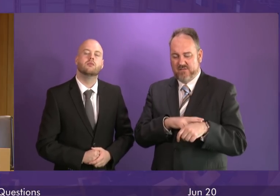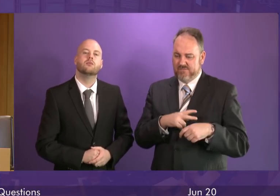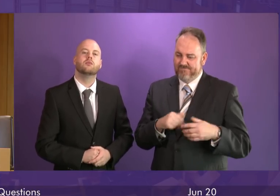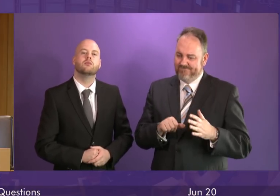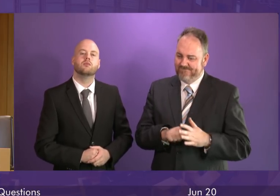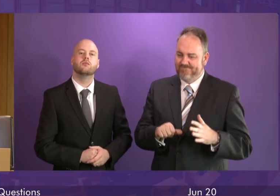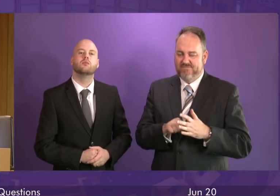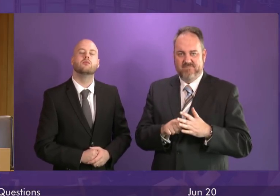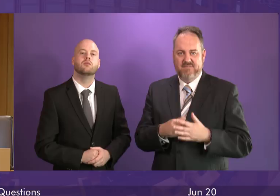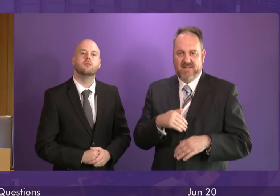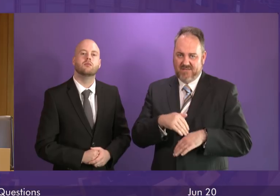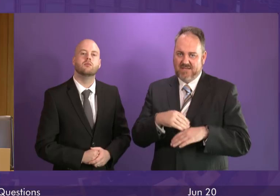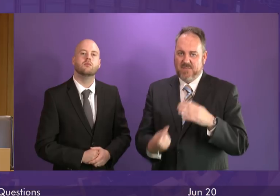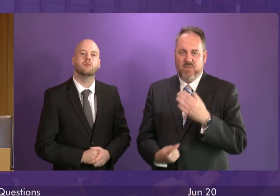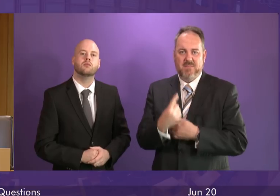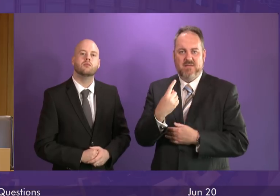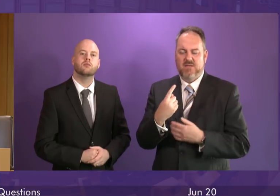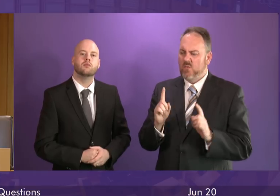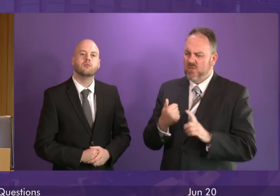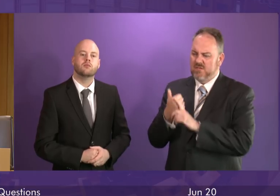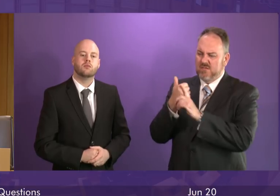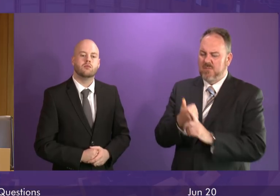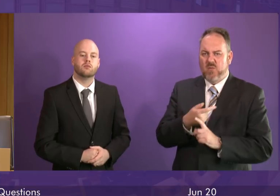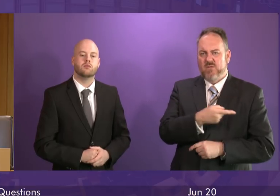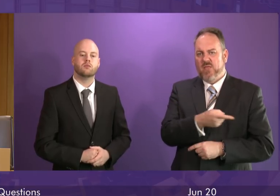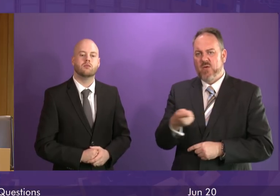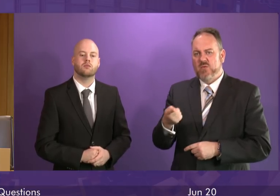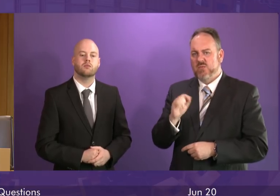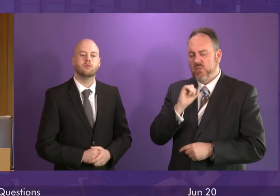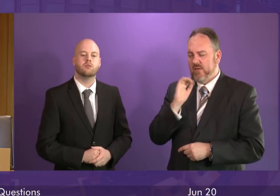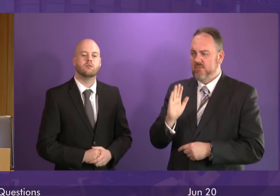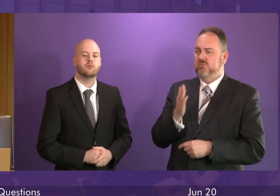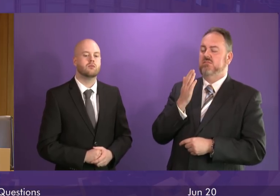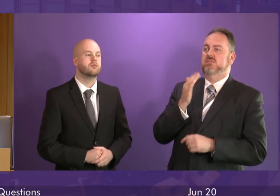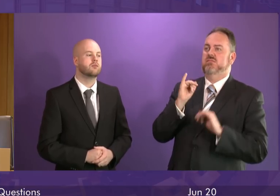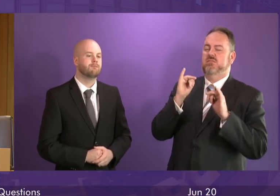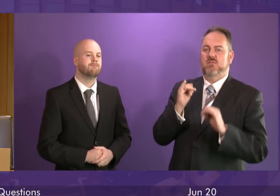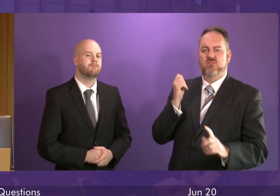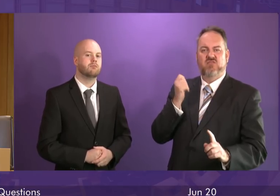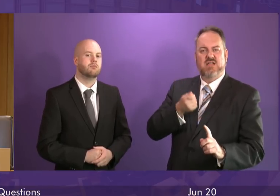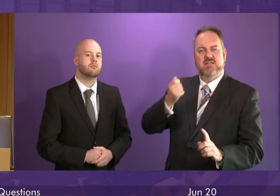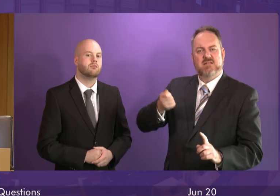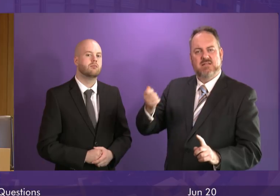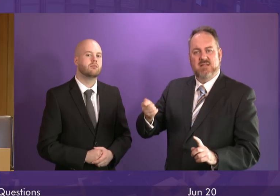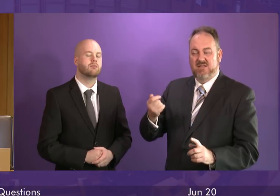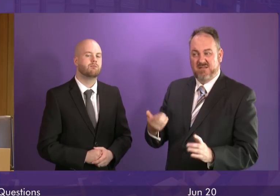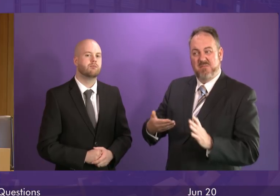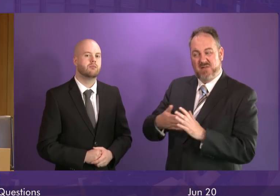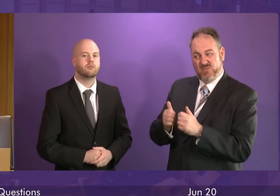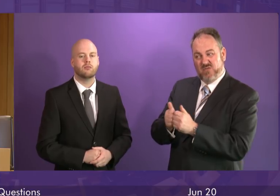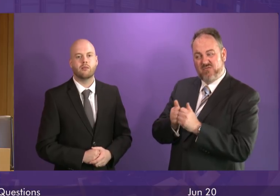Can the First Minister outline what support can be given to those facing redundancy? And does she also share my disappointment